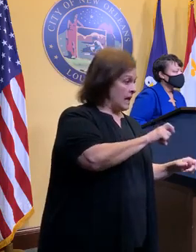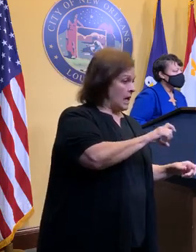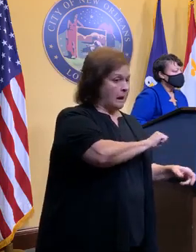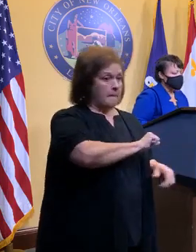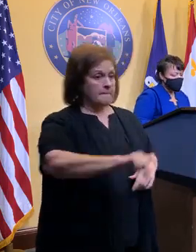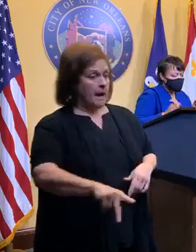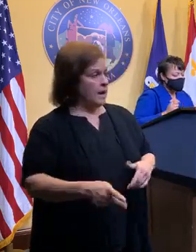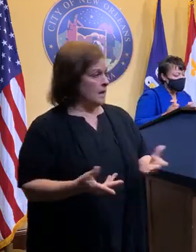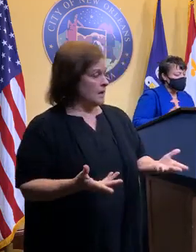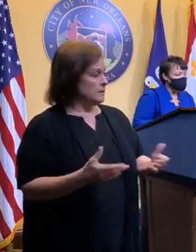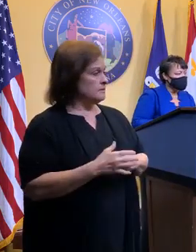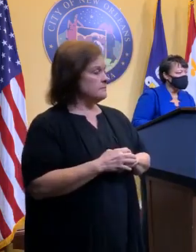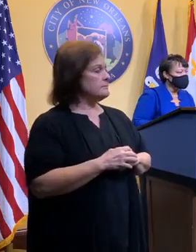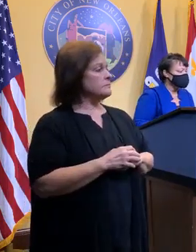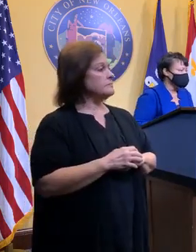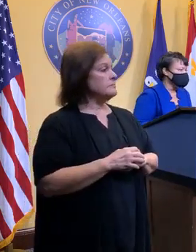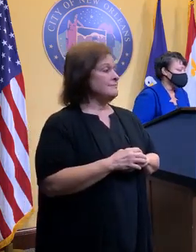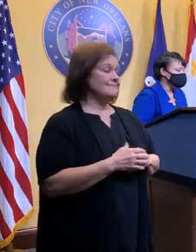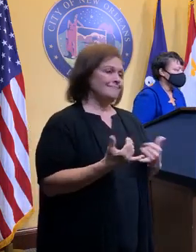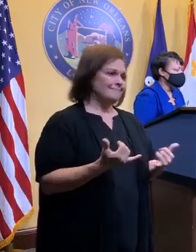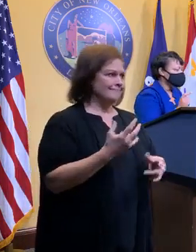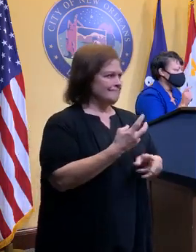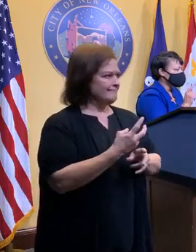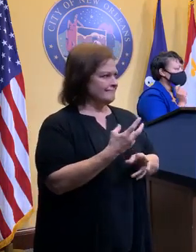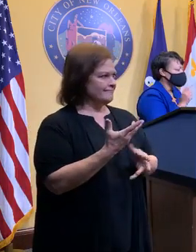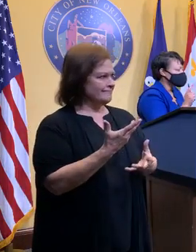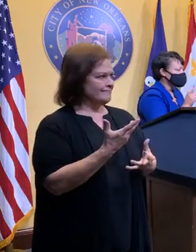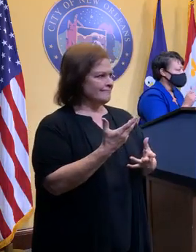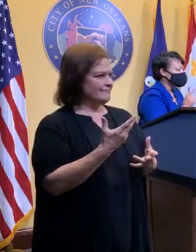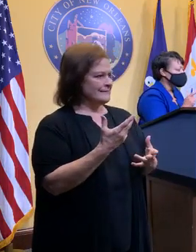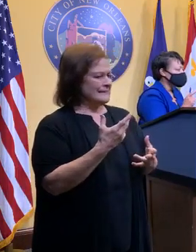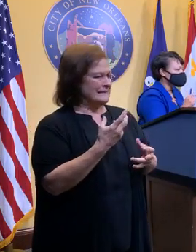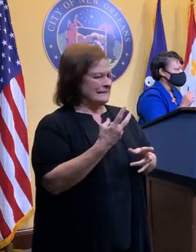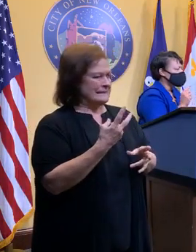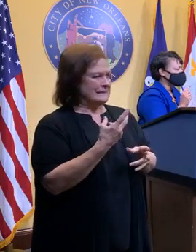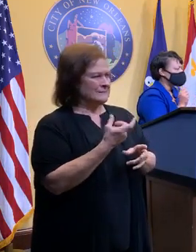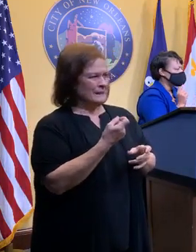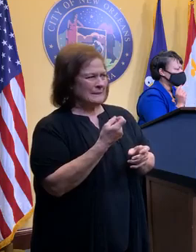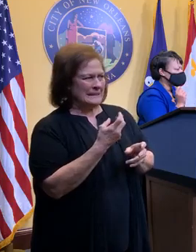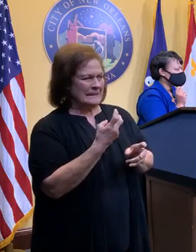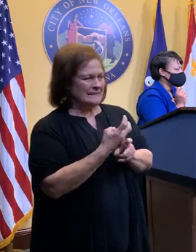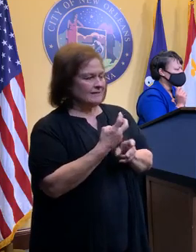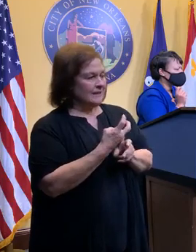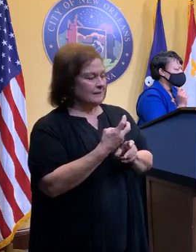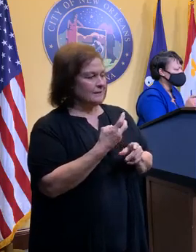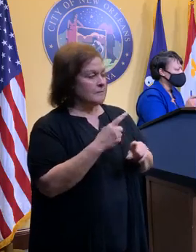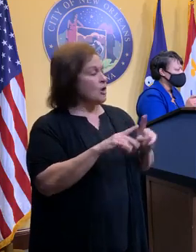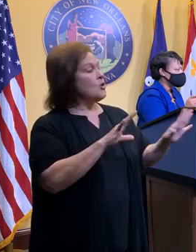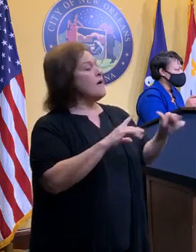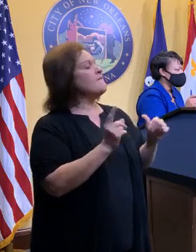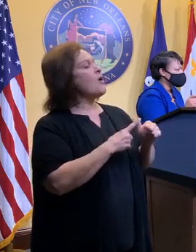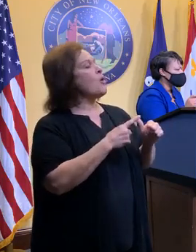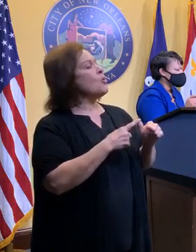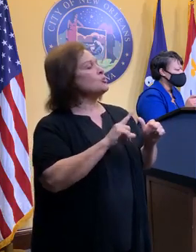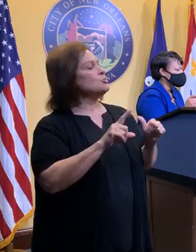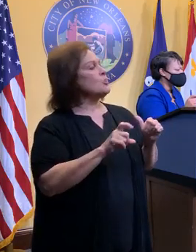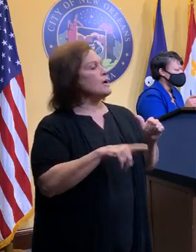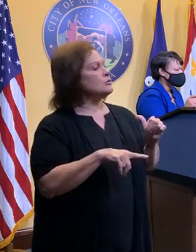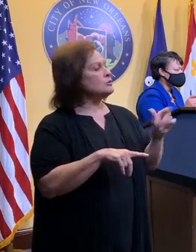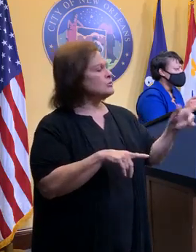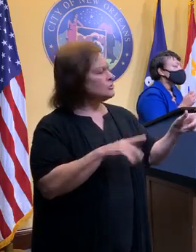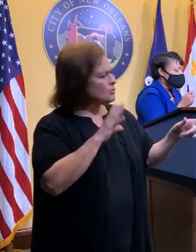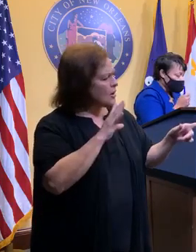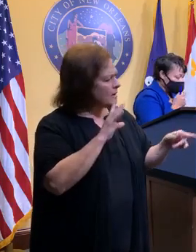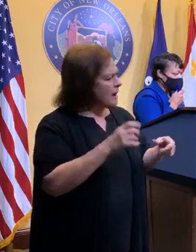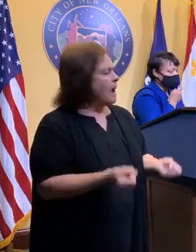looking like this? Now being in midstream, that's a little tricky, but we'll get to that. But your first part was-